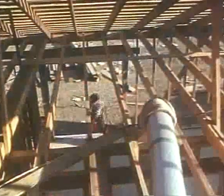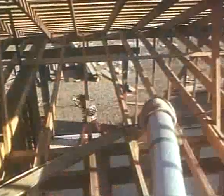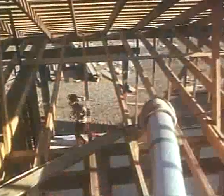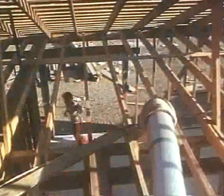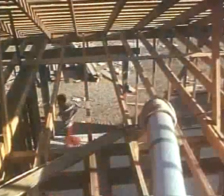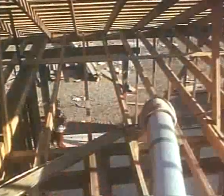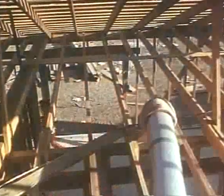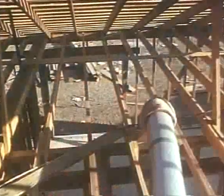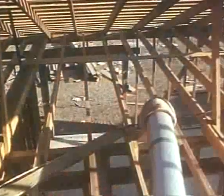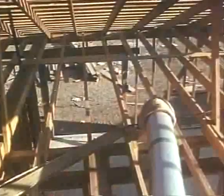There